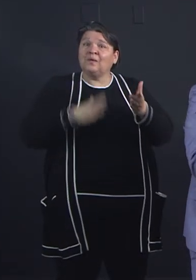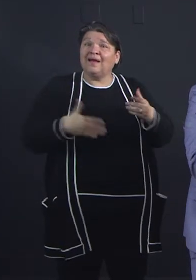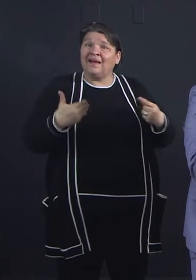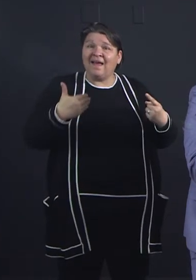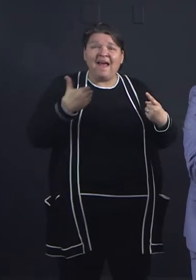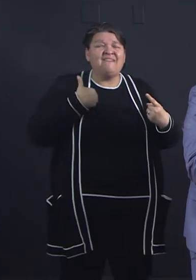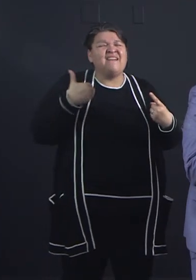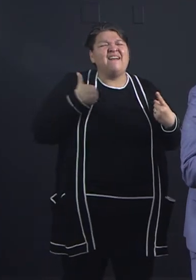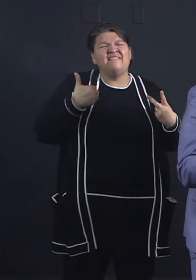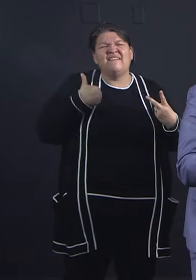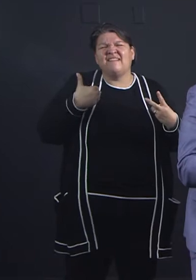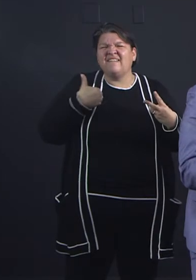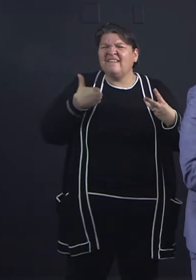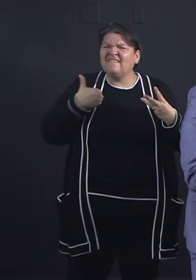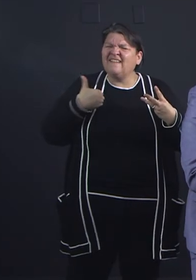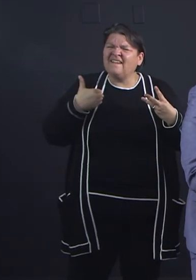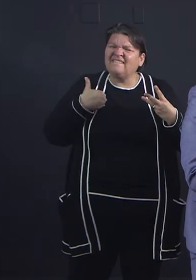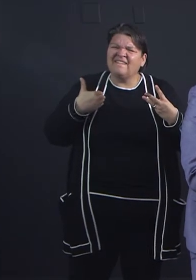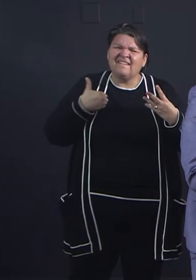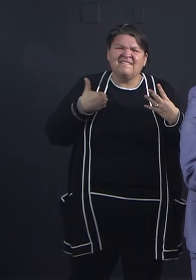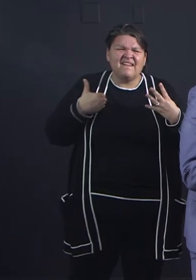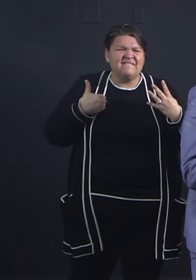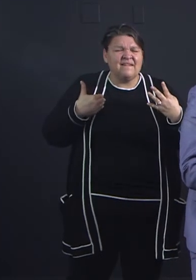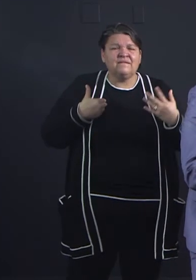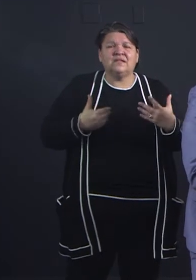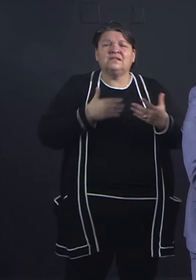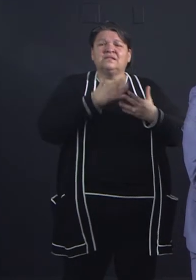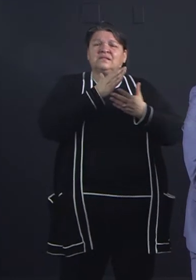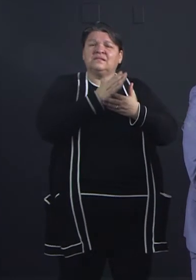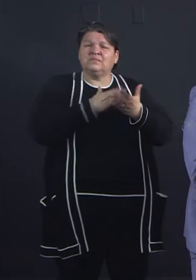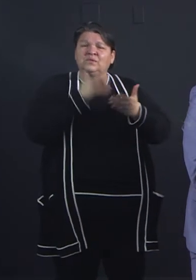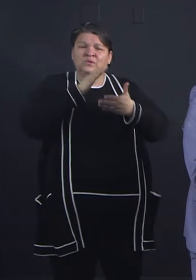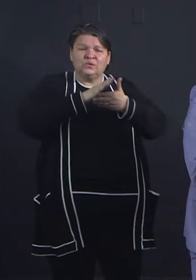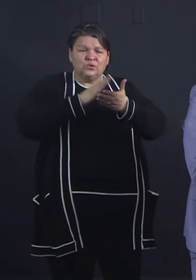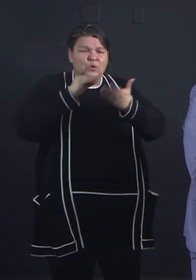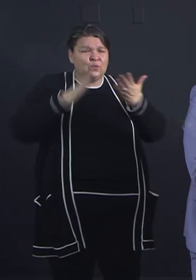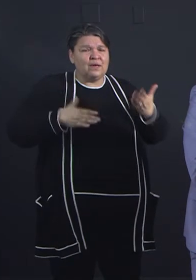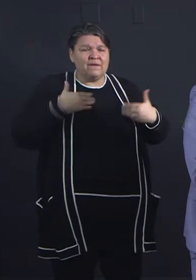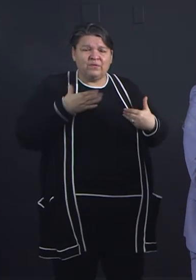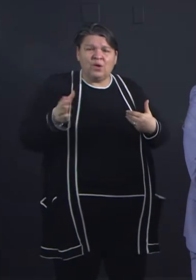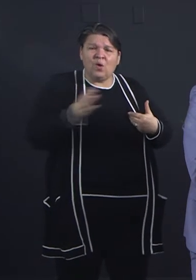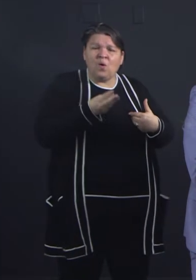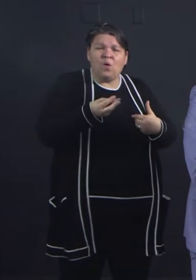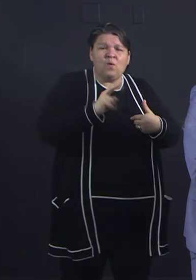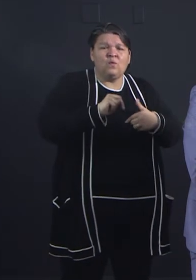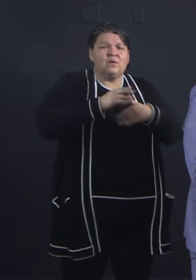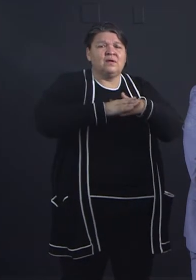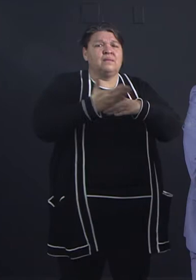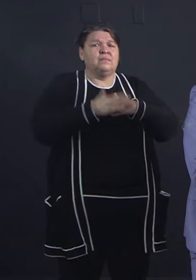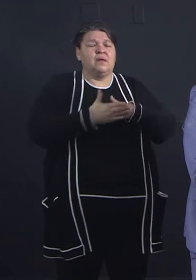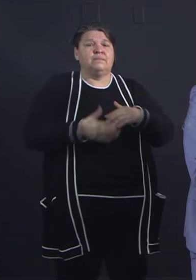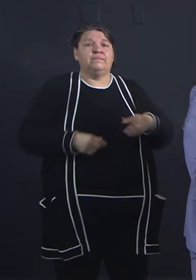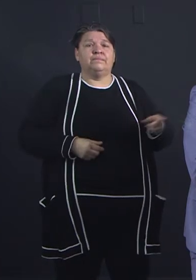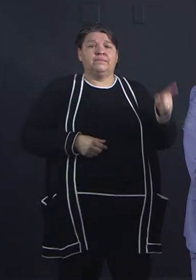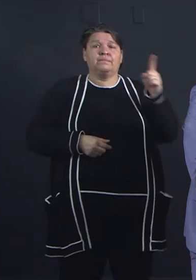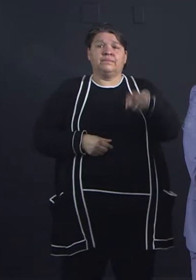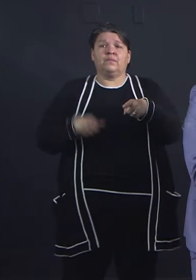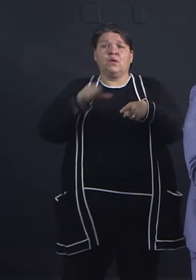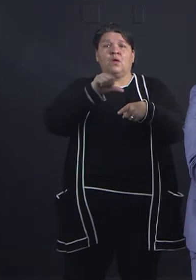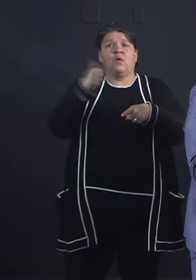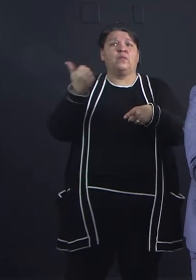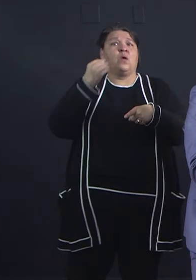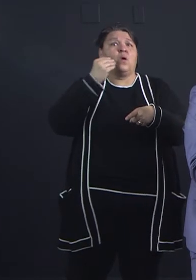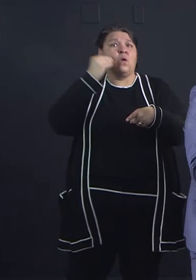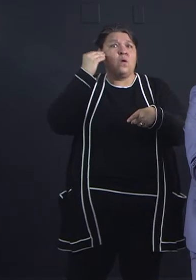a device, have a computer. And in another household where they're sharing that computer. So we really wanted to level the playing field.